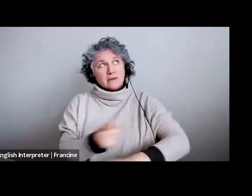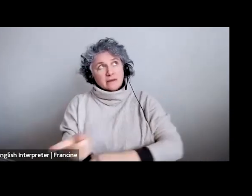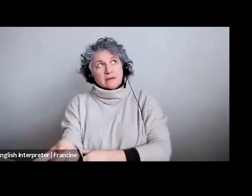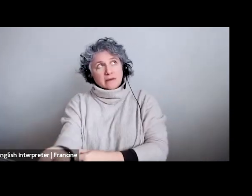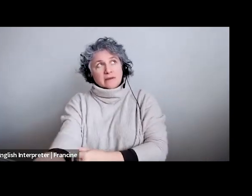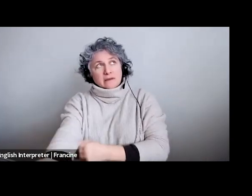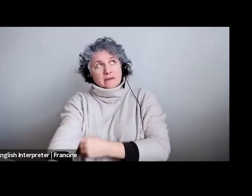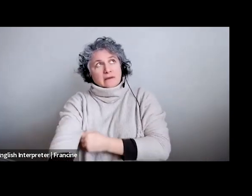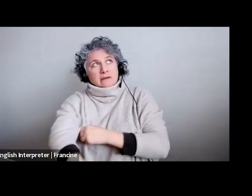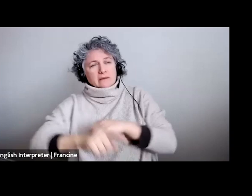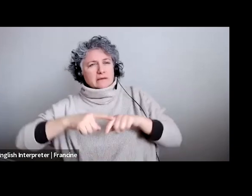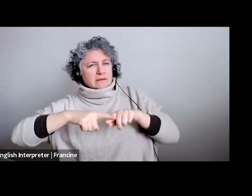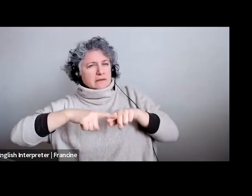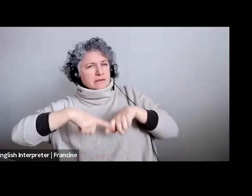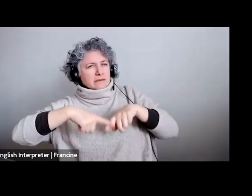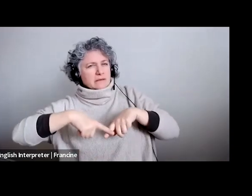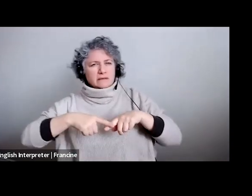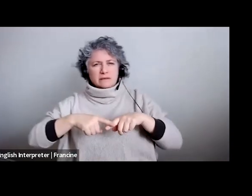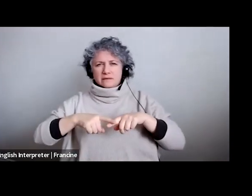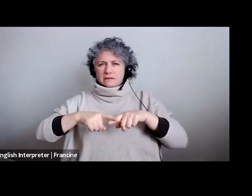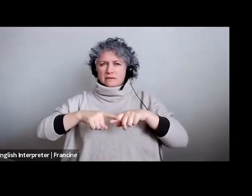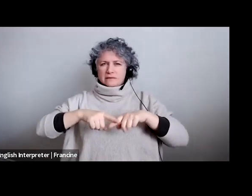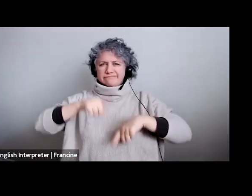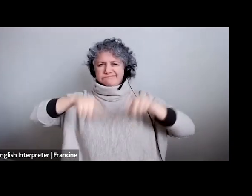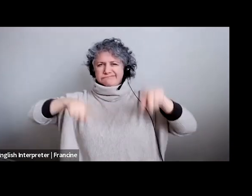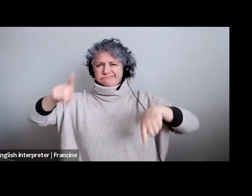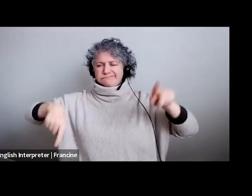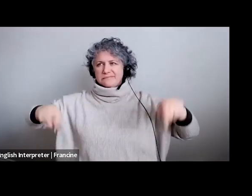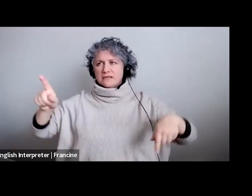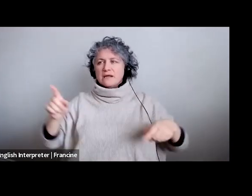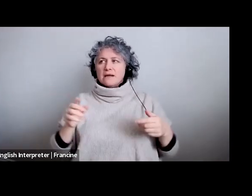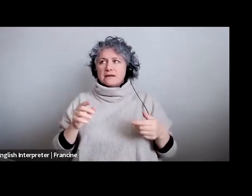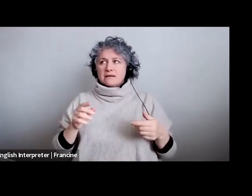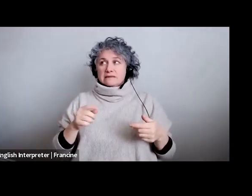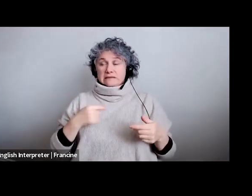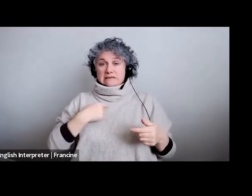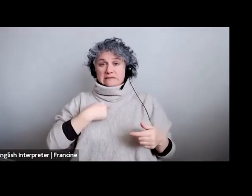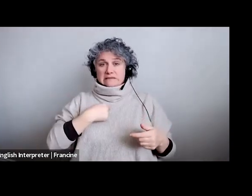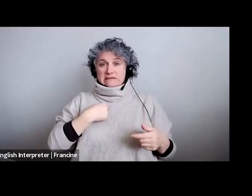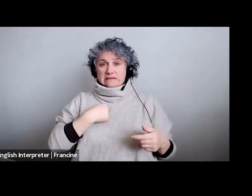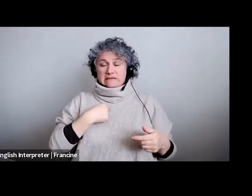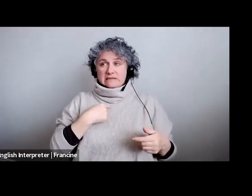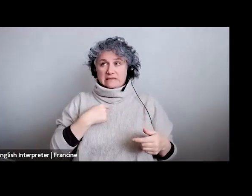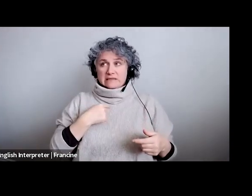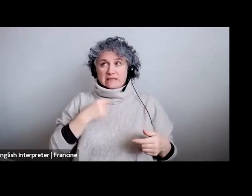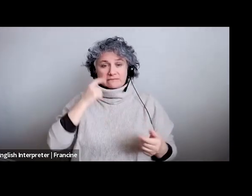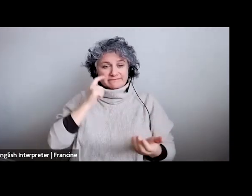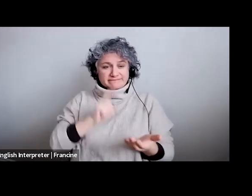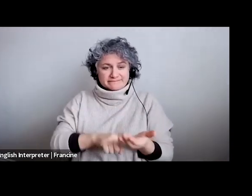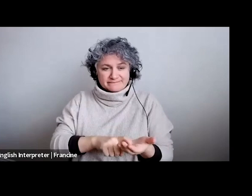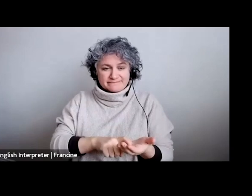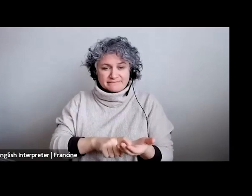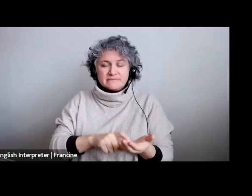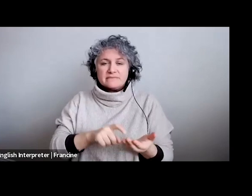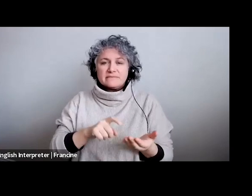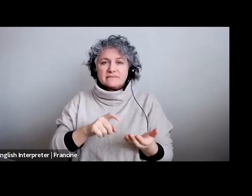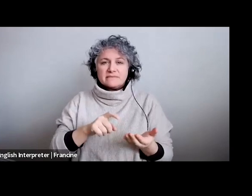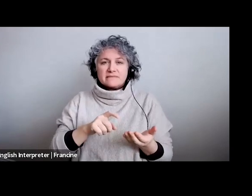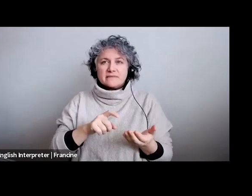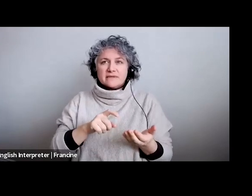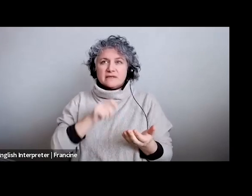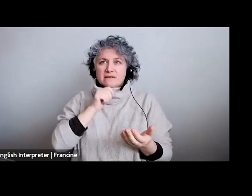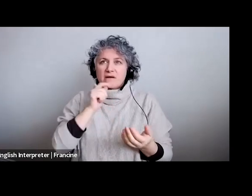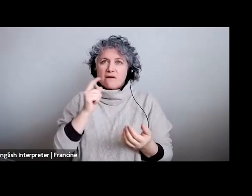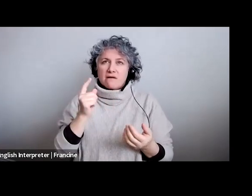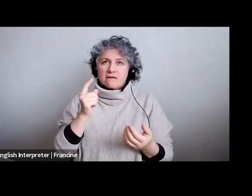that can that can vary i find um i mean you know this isn't necessarily for theater